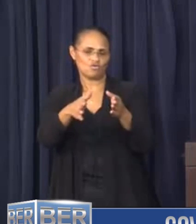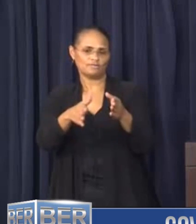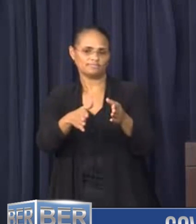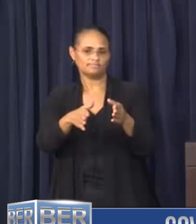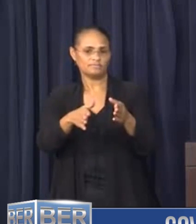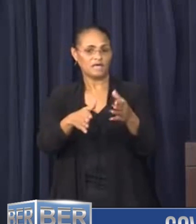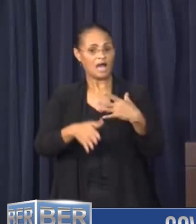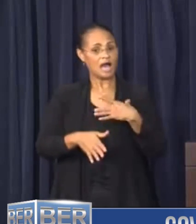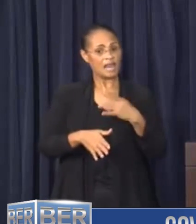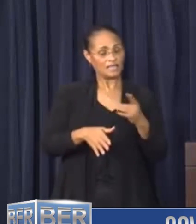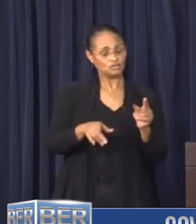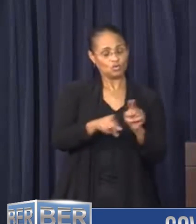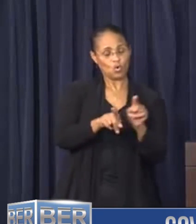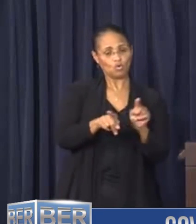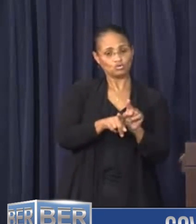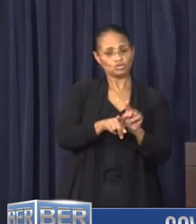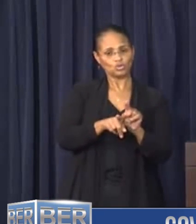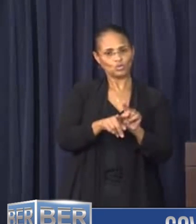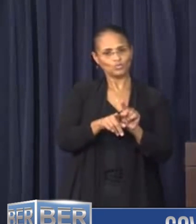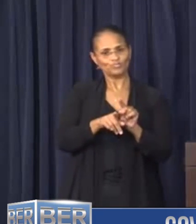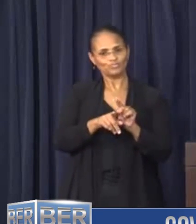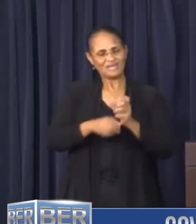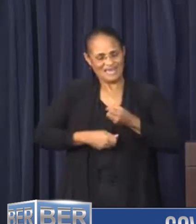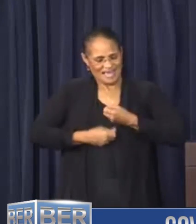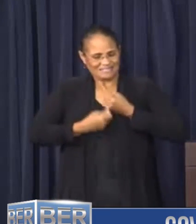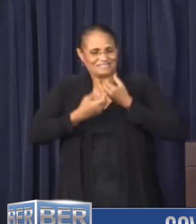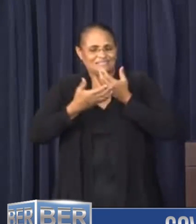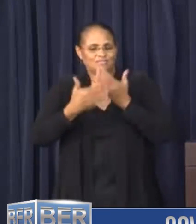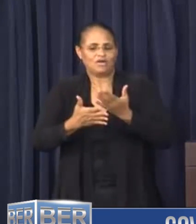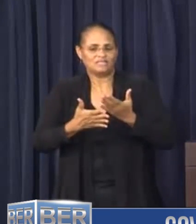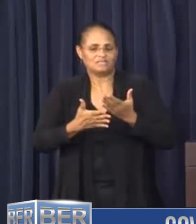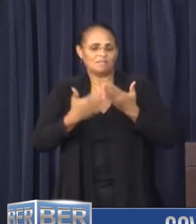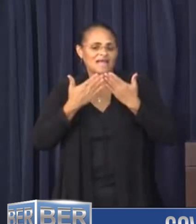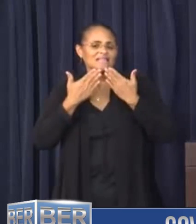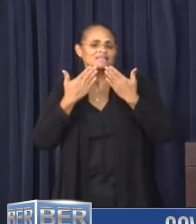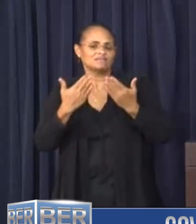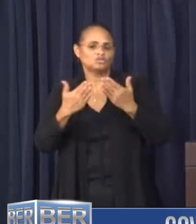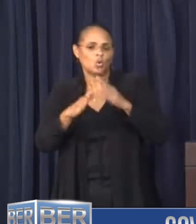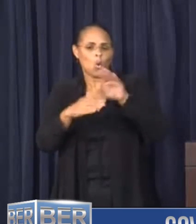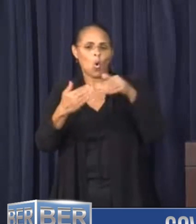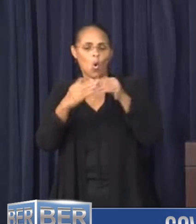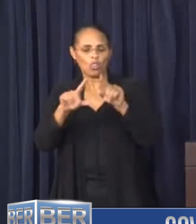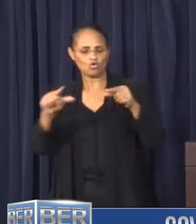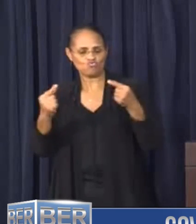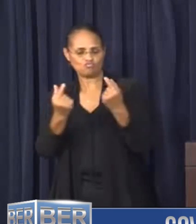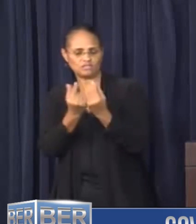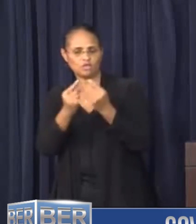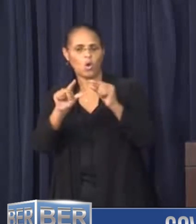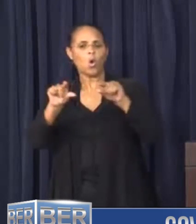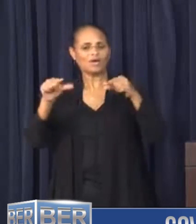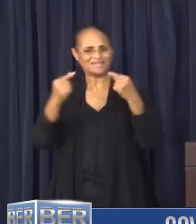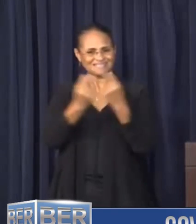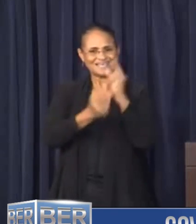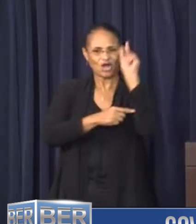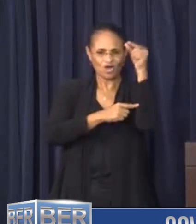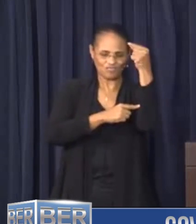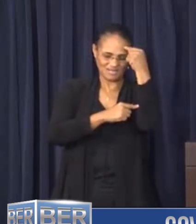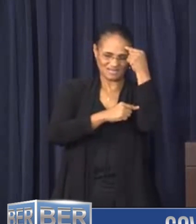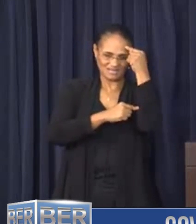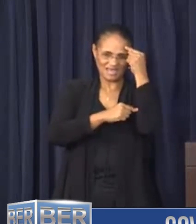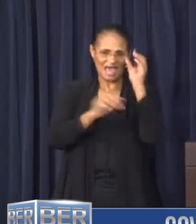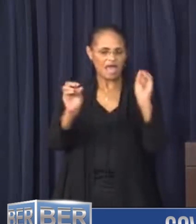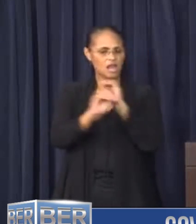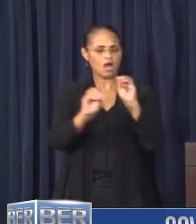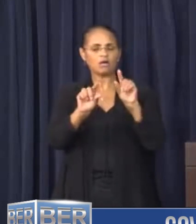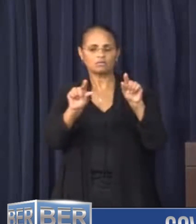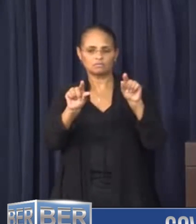I would like to once again, express my deep appreciation to all the groups, the organizations, the government and non